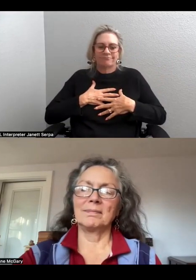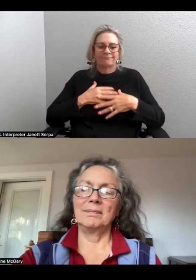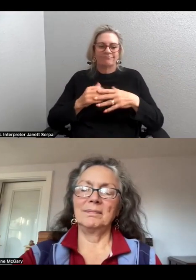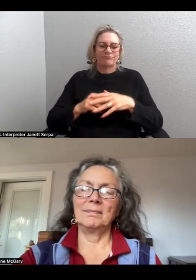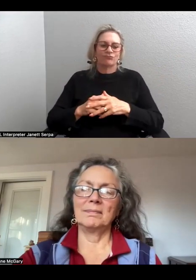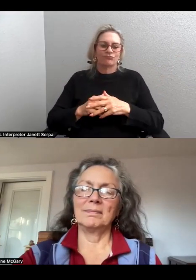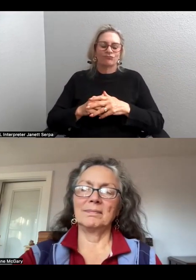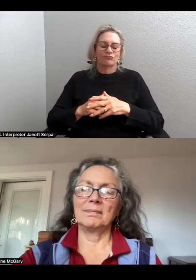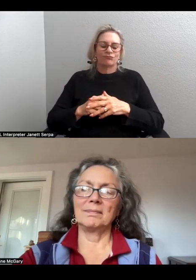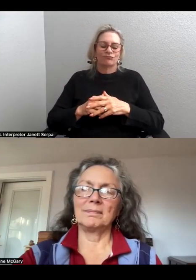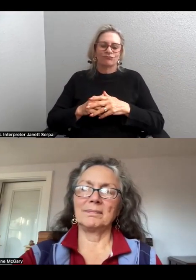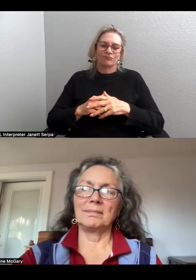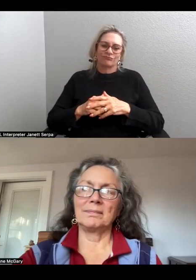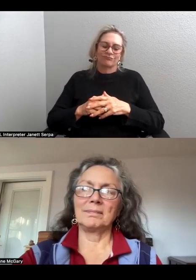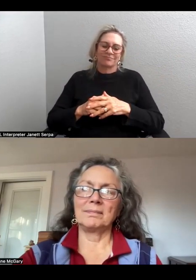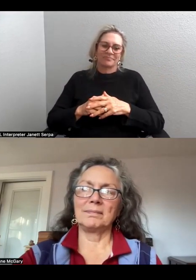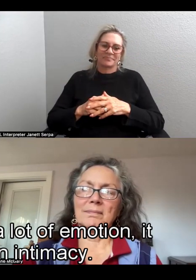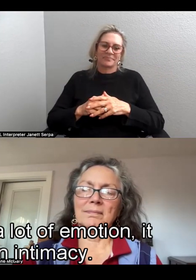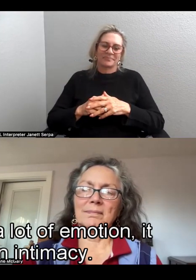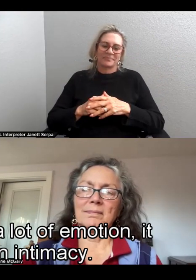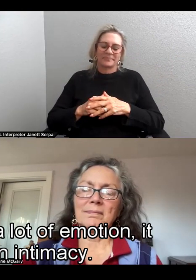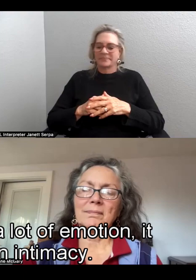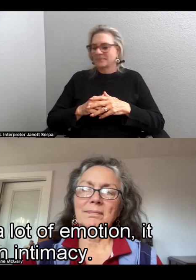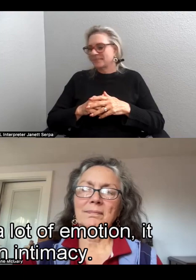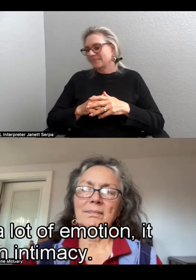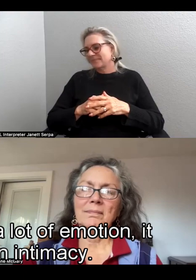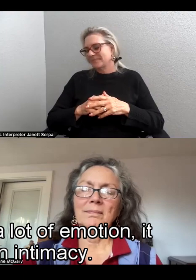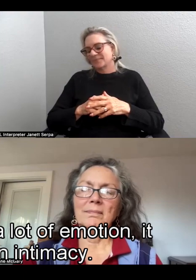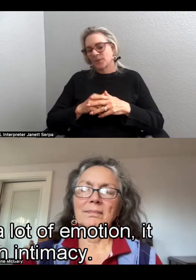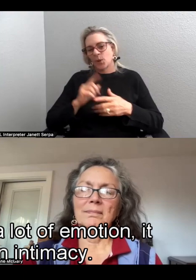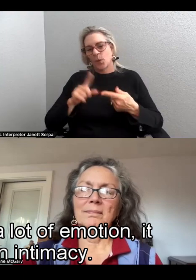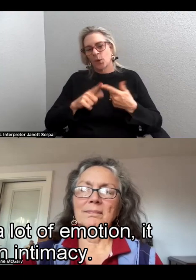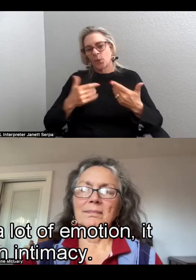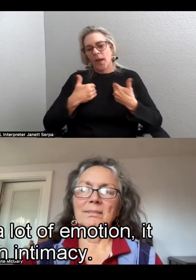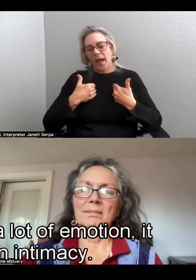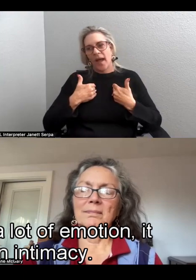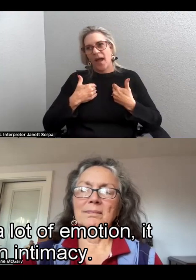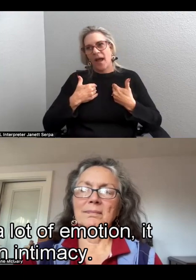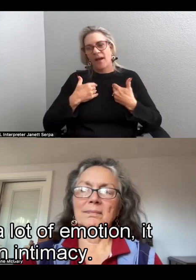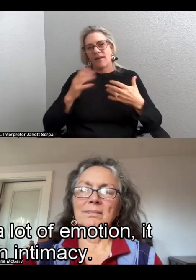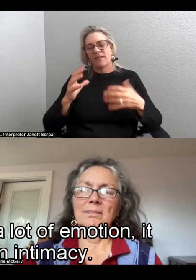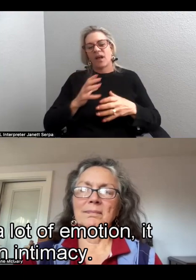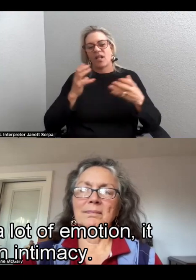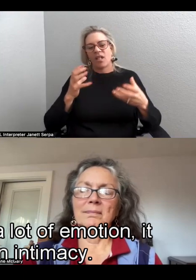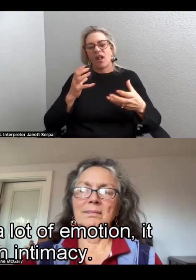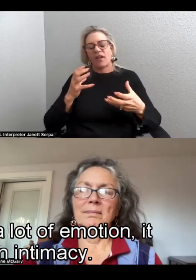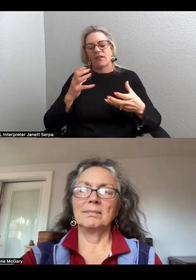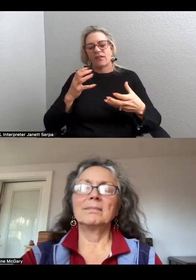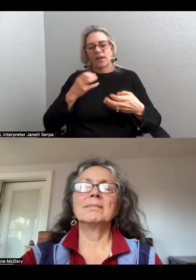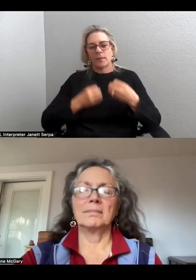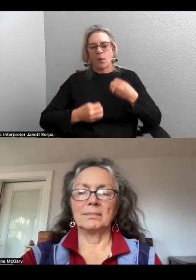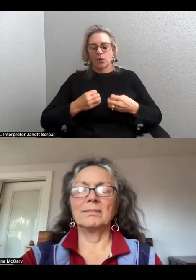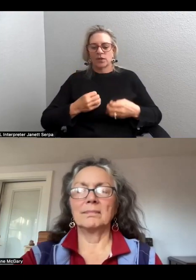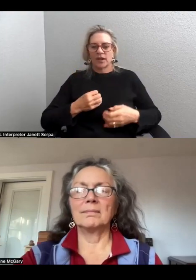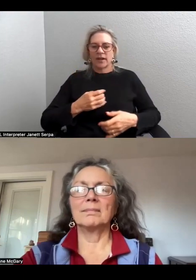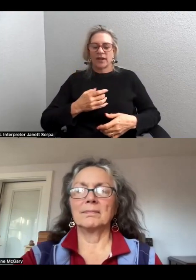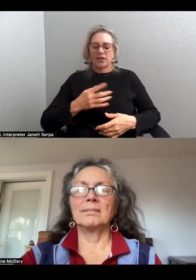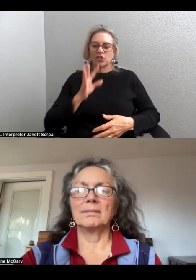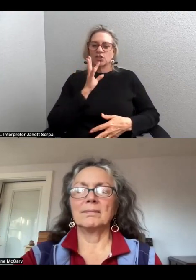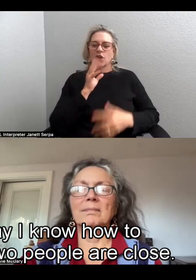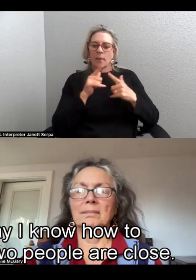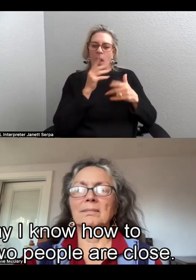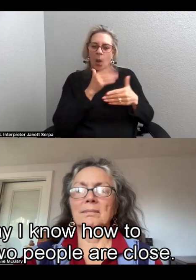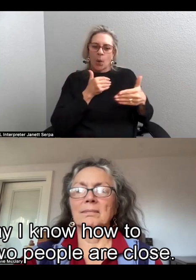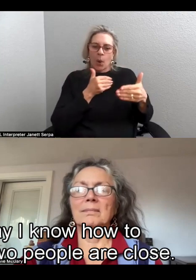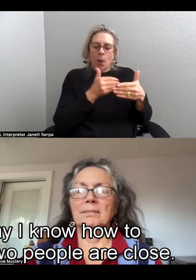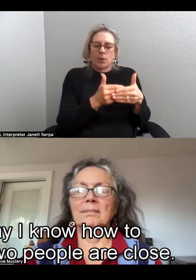when there is, when you have a lot of emotion, it speaks of an intimacy. Right?